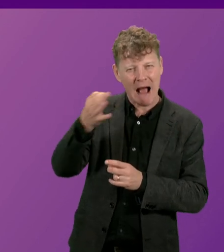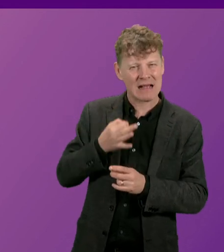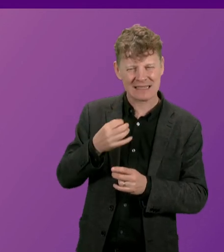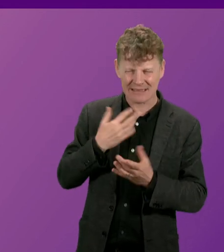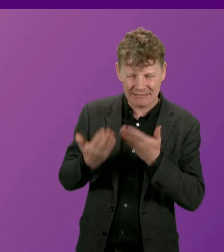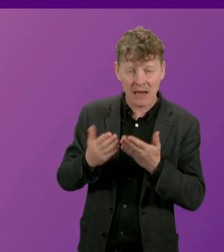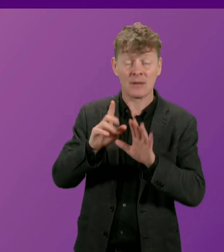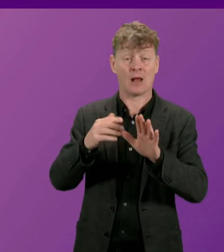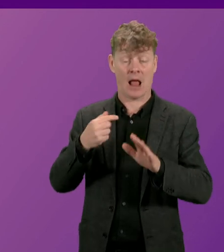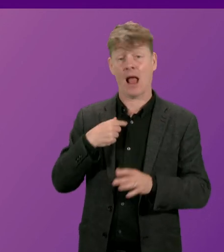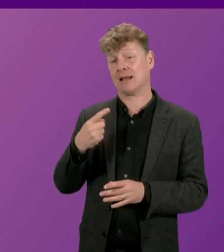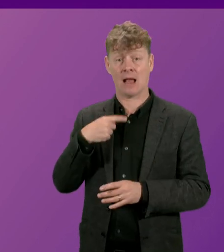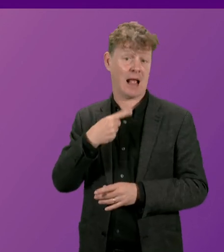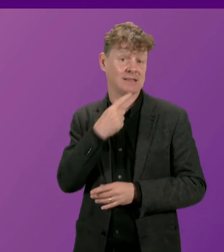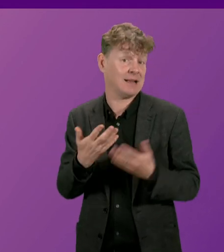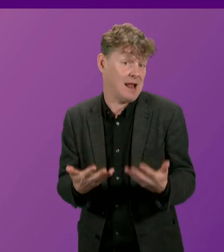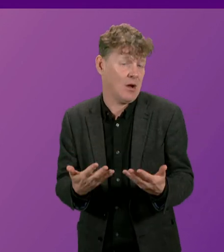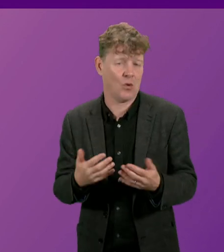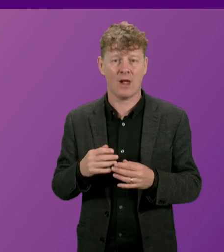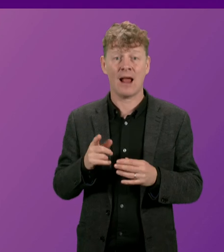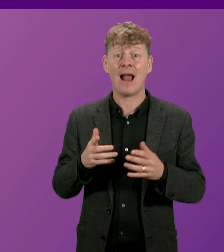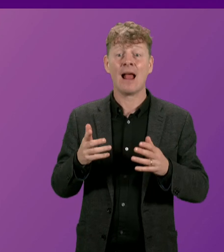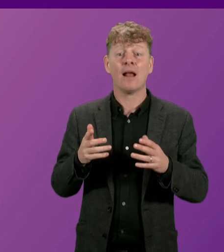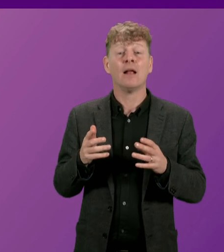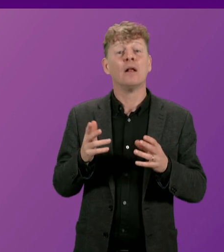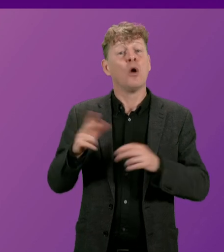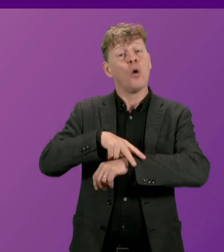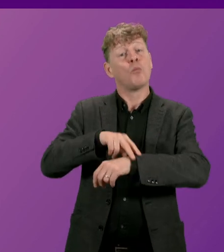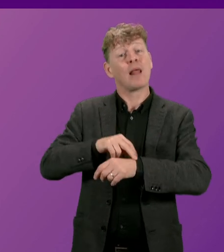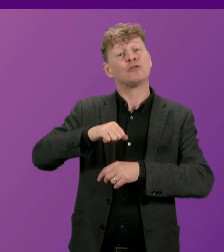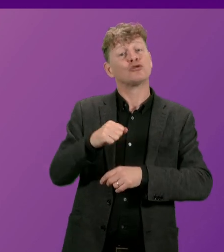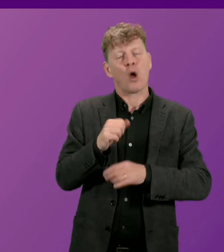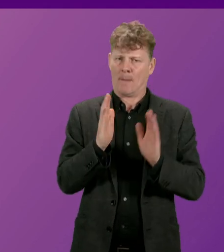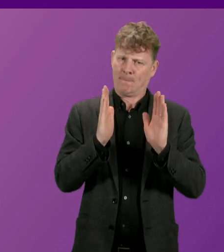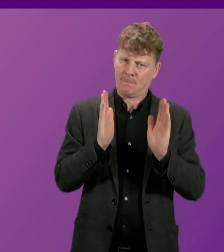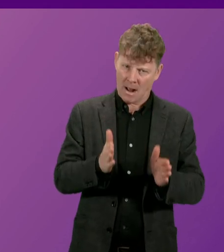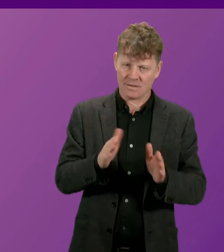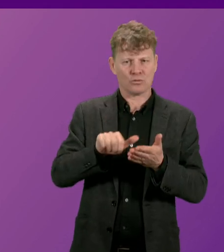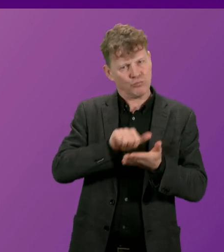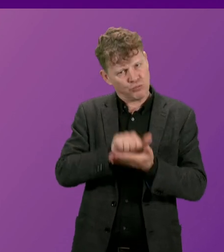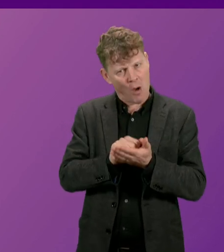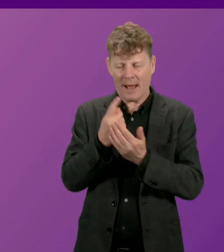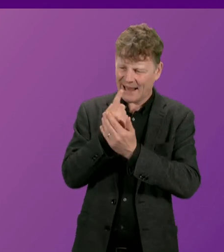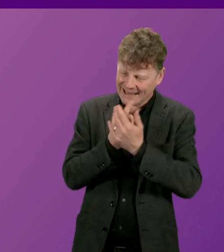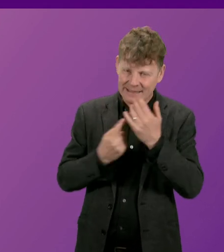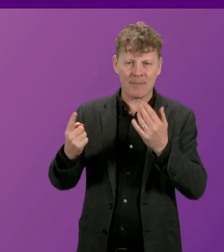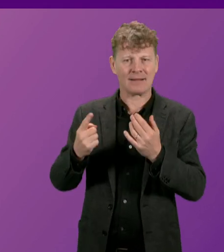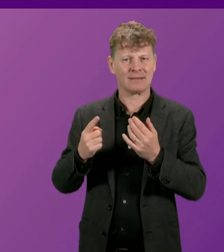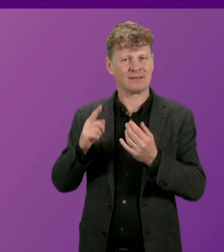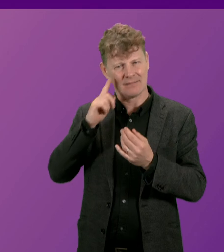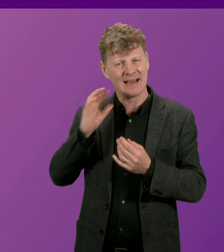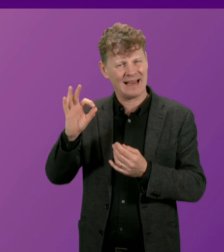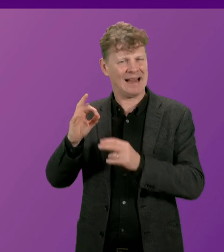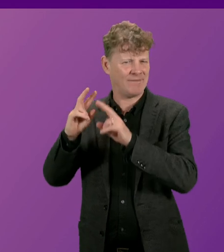to Liz Smith is that any approach from the Police Scotland must properly independently conduct a police investigation